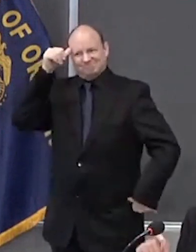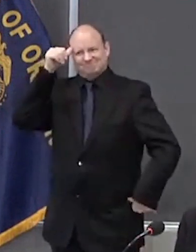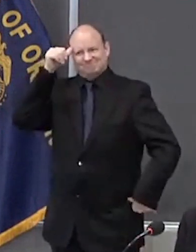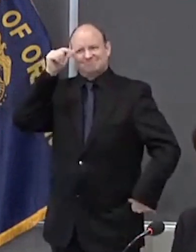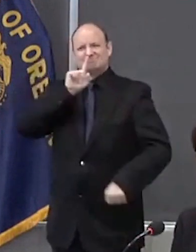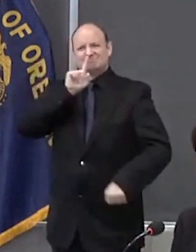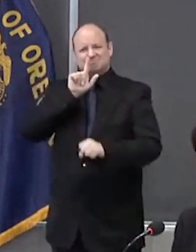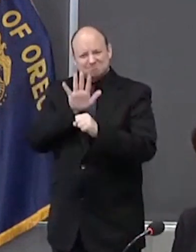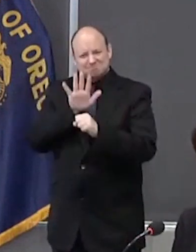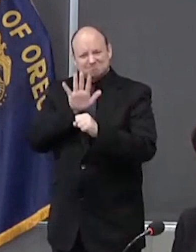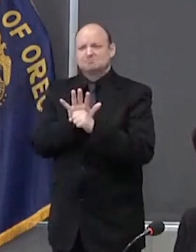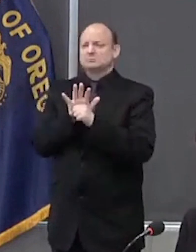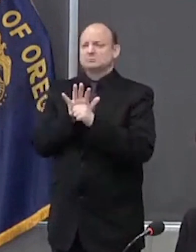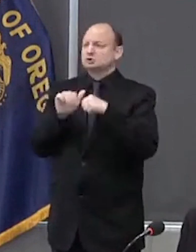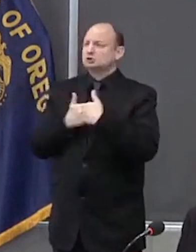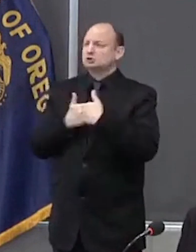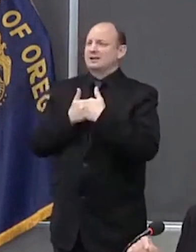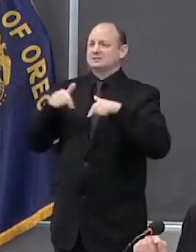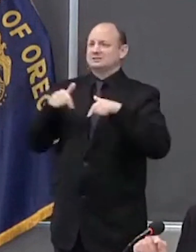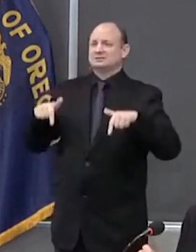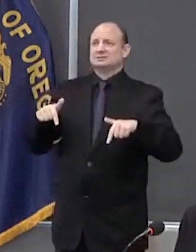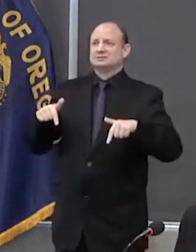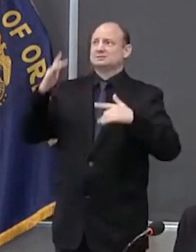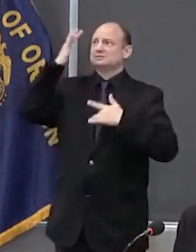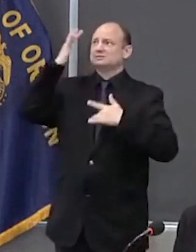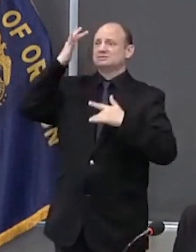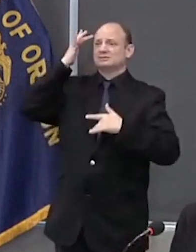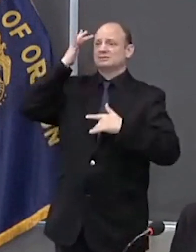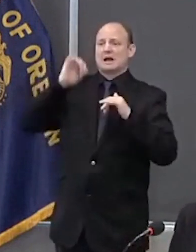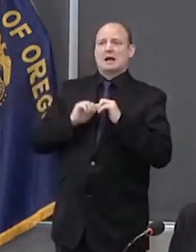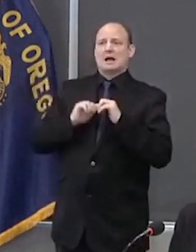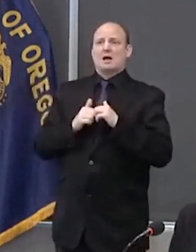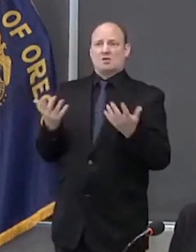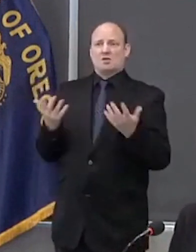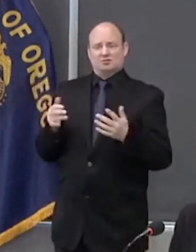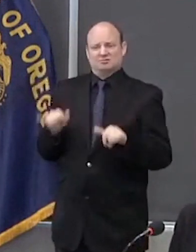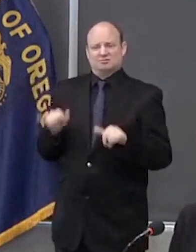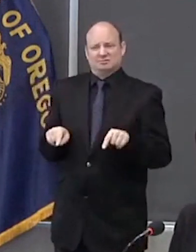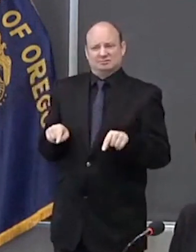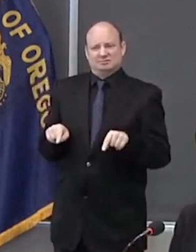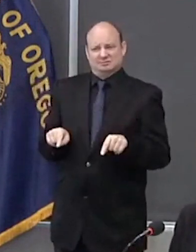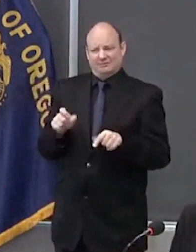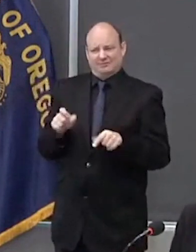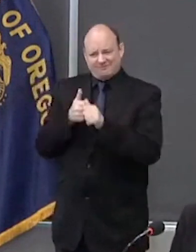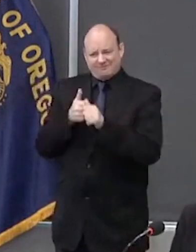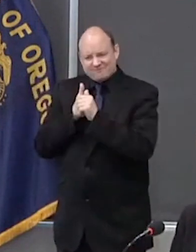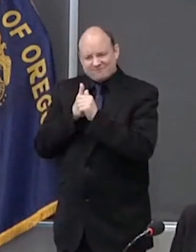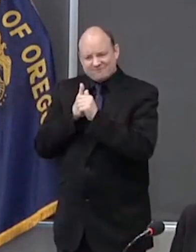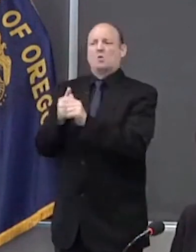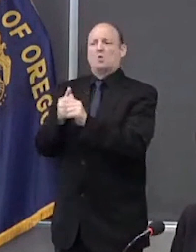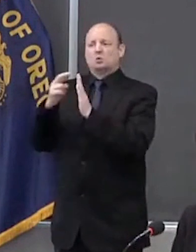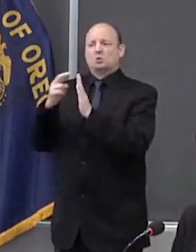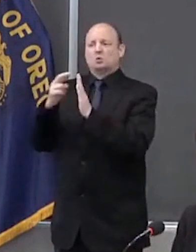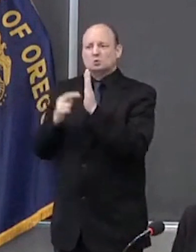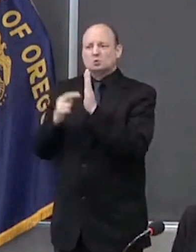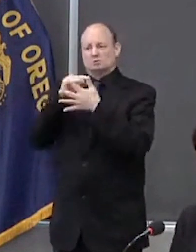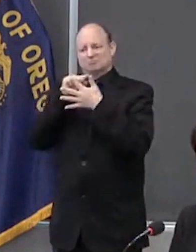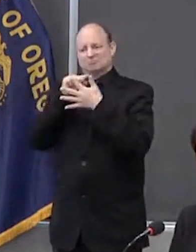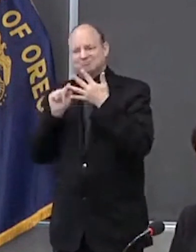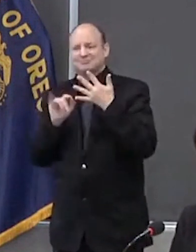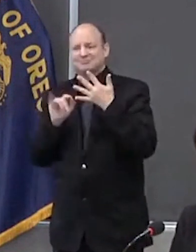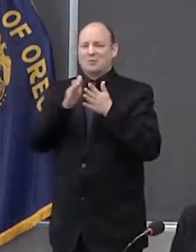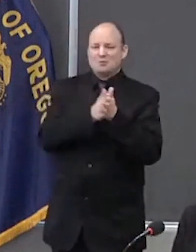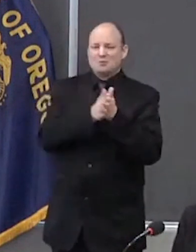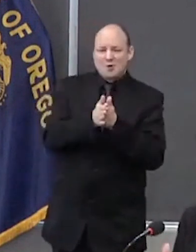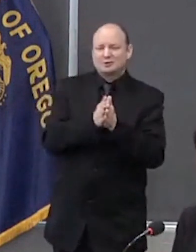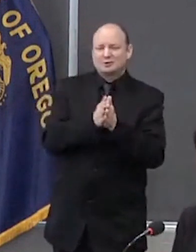right now. Now is the time to double down on the only truly effective measures to stop this virus. Wear a